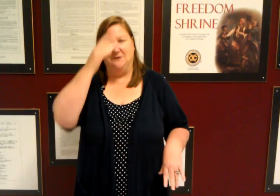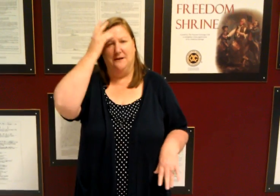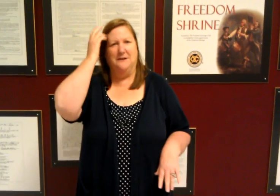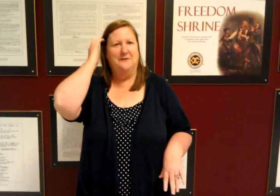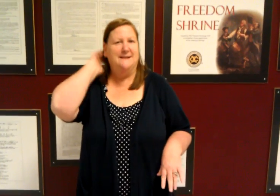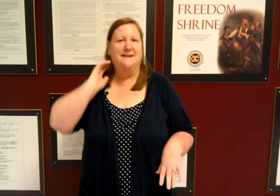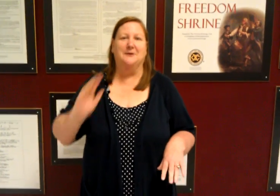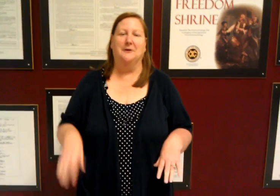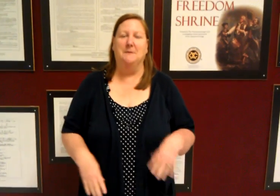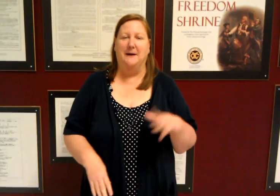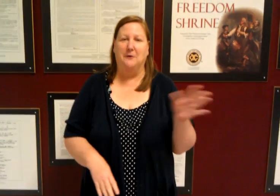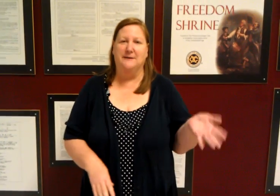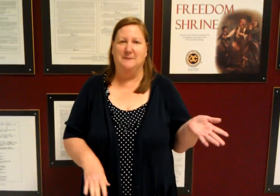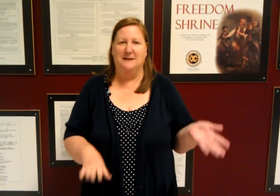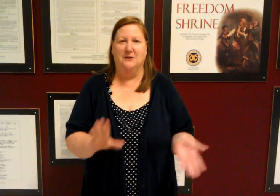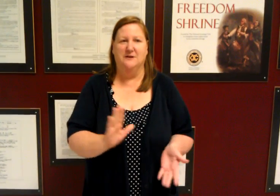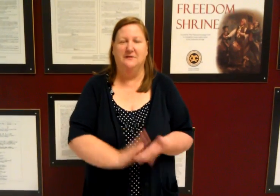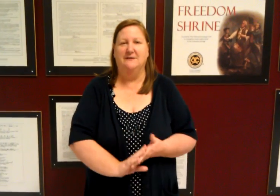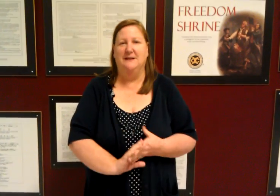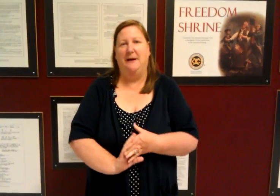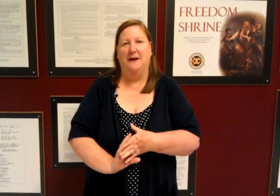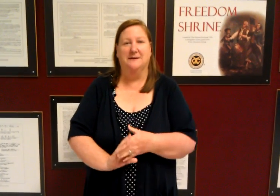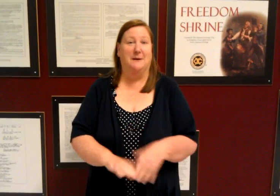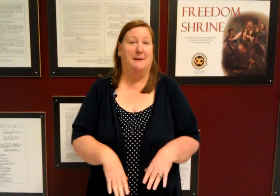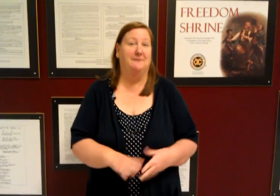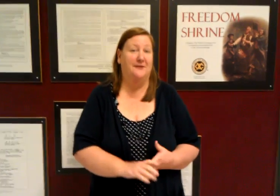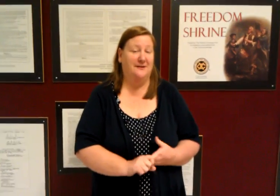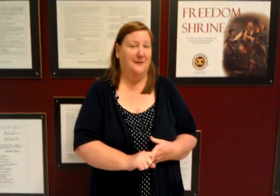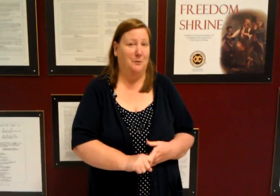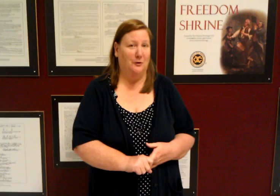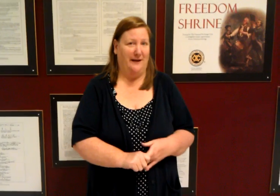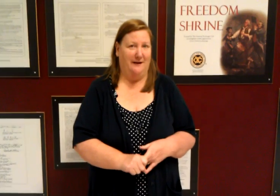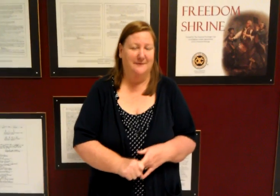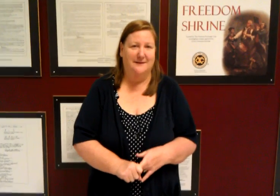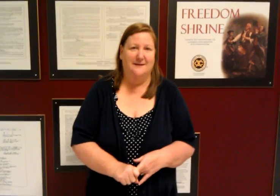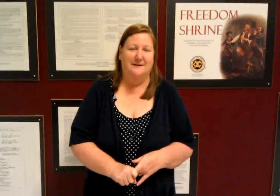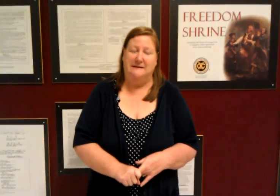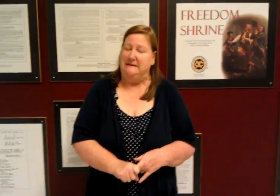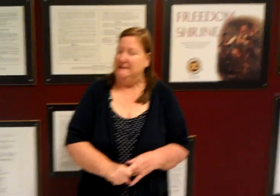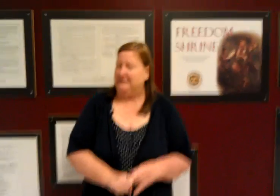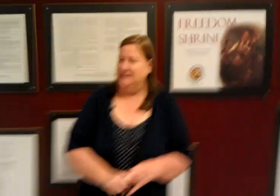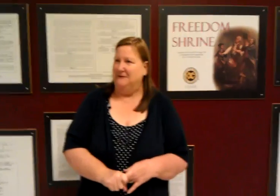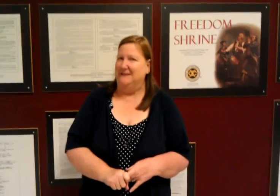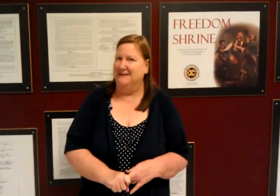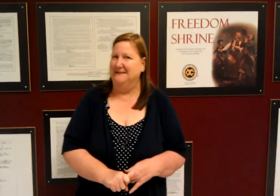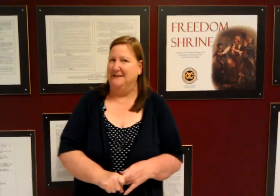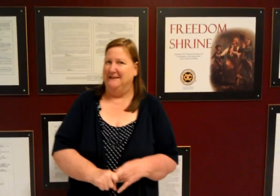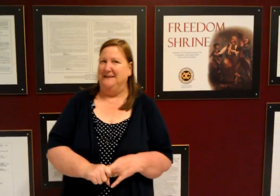told I don't know if I said this earlier but my goal has been to lose 50 pounds by my 50th birthday which is in October October 7th